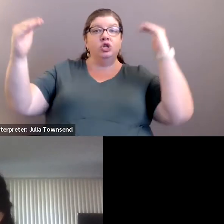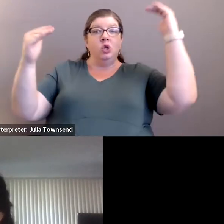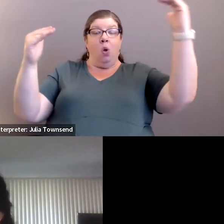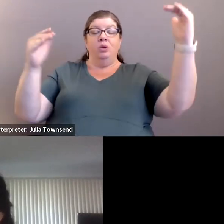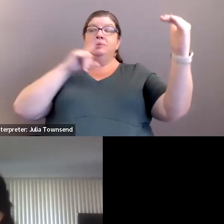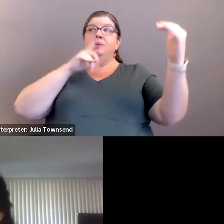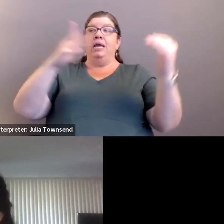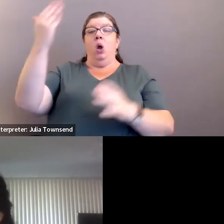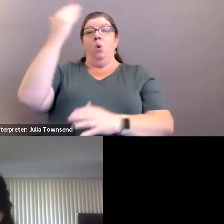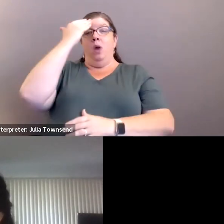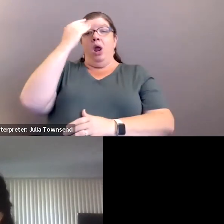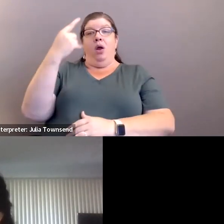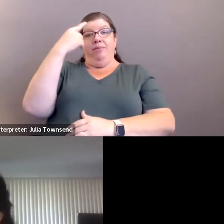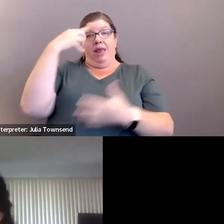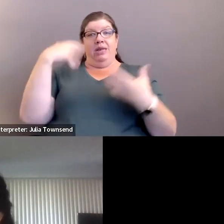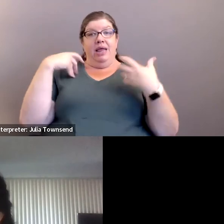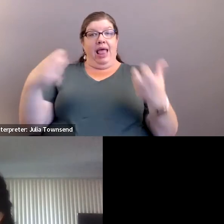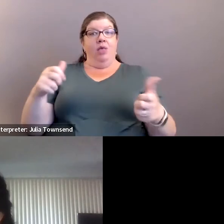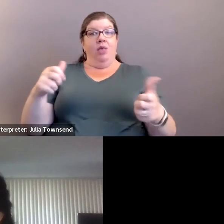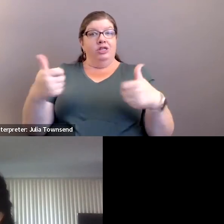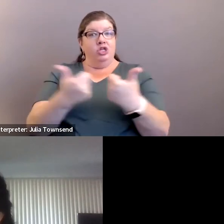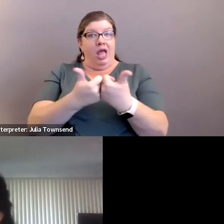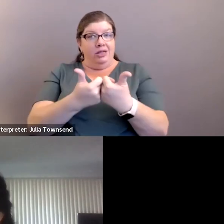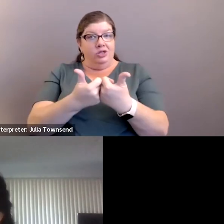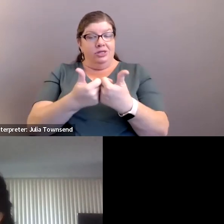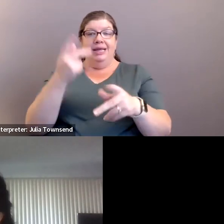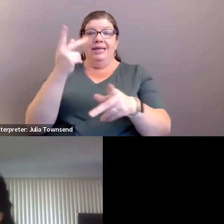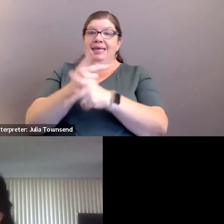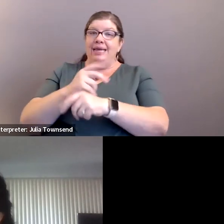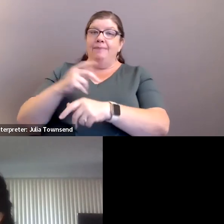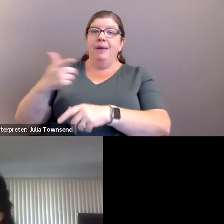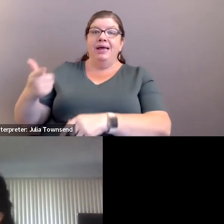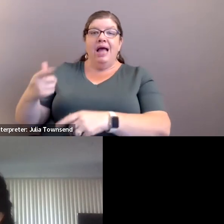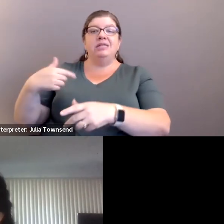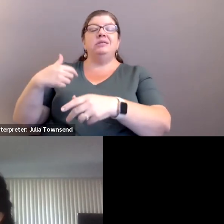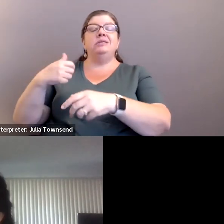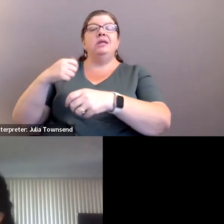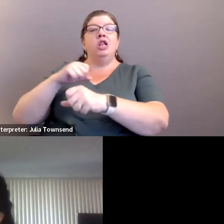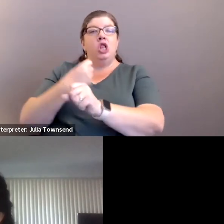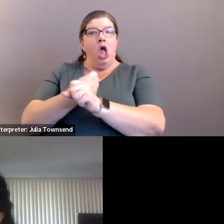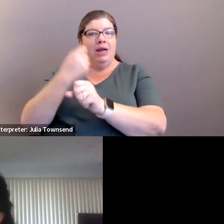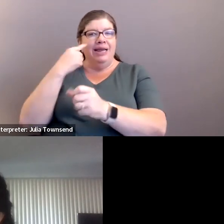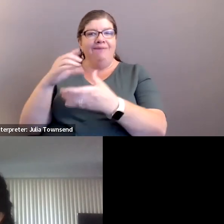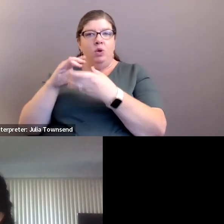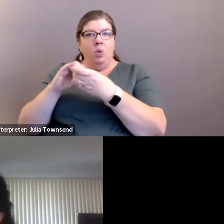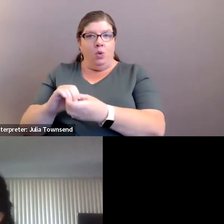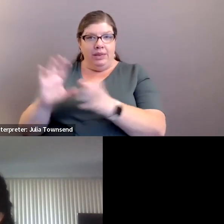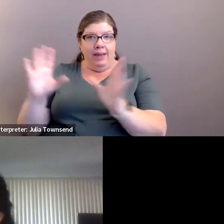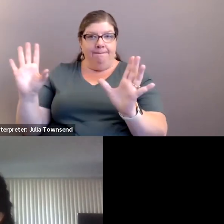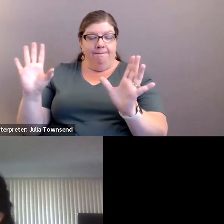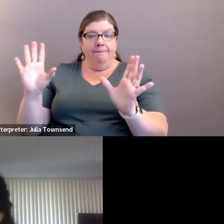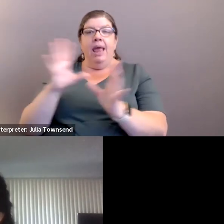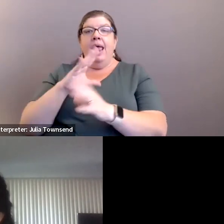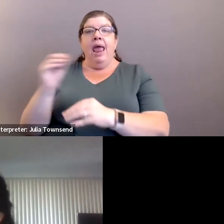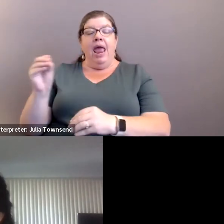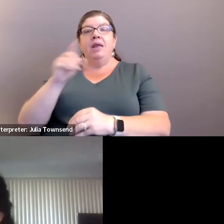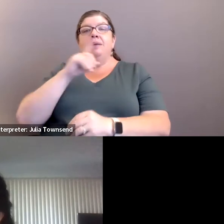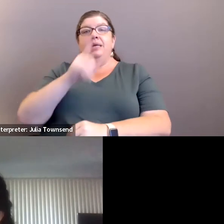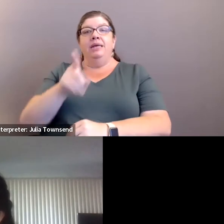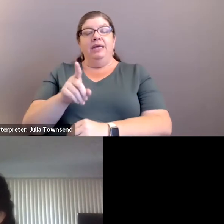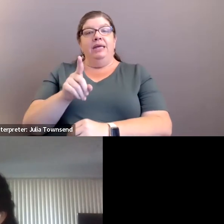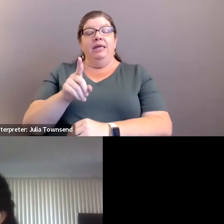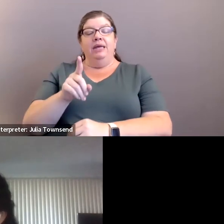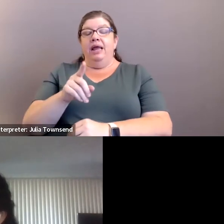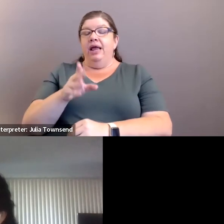be aware of mental health challenges keep those guns locked if you are a gun owner and just be as